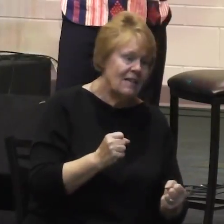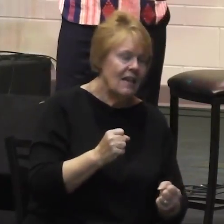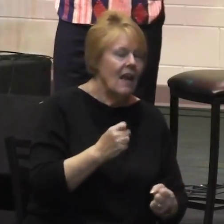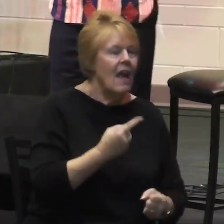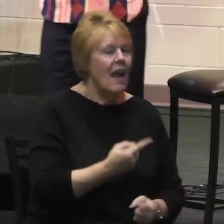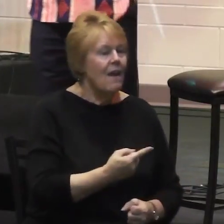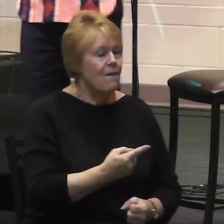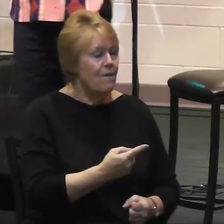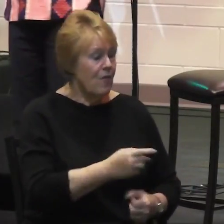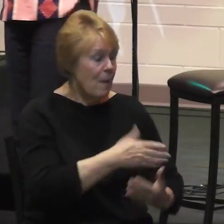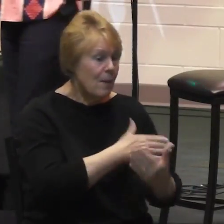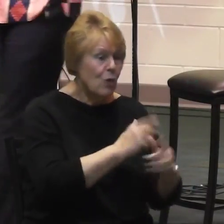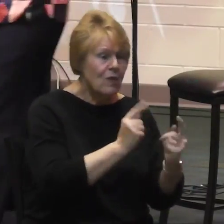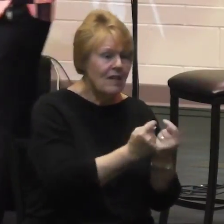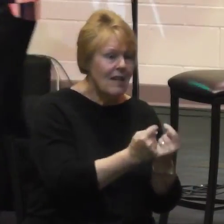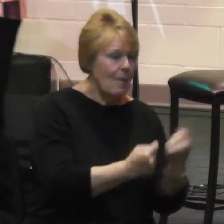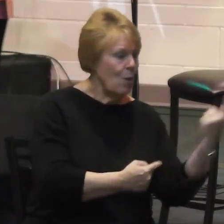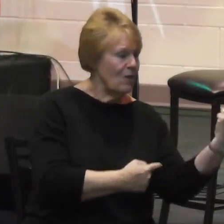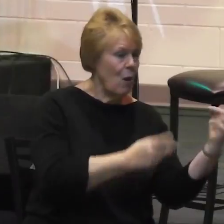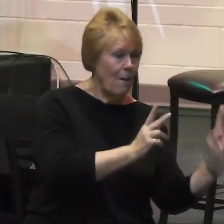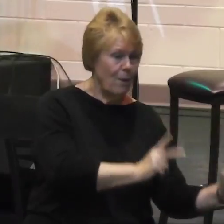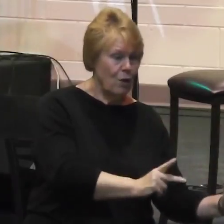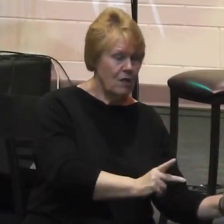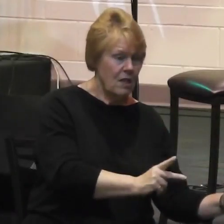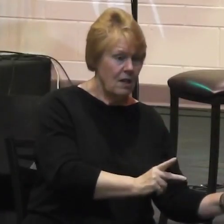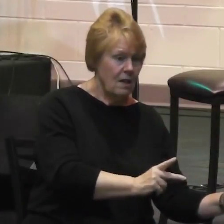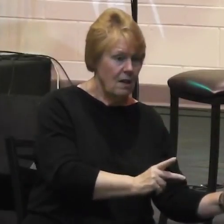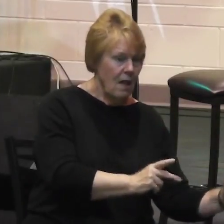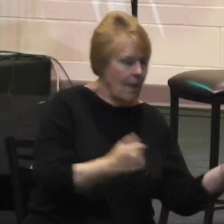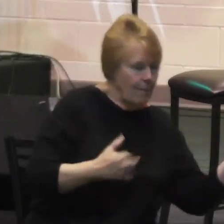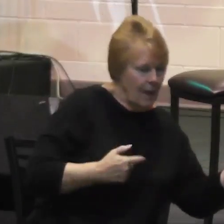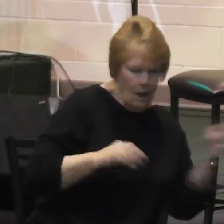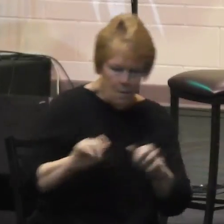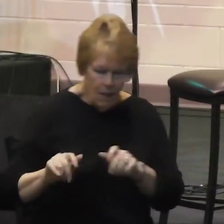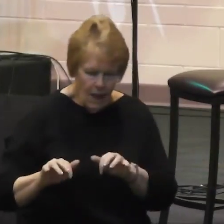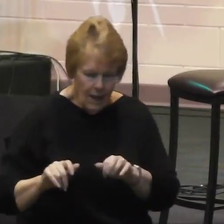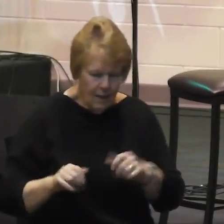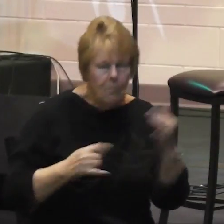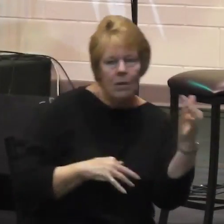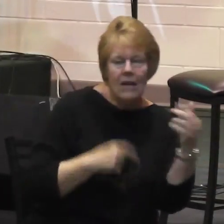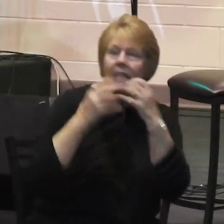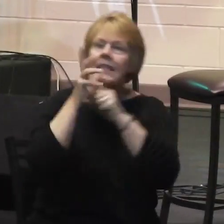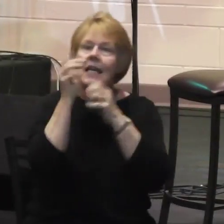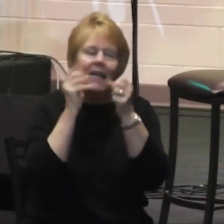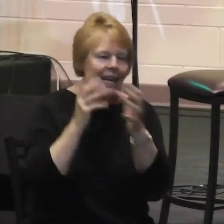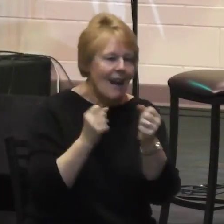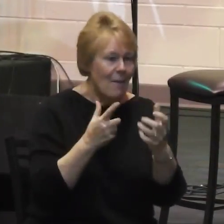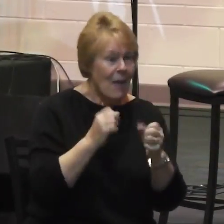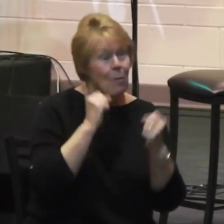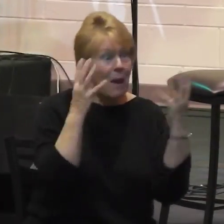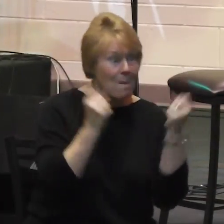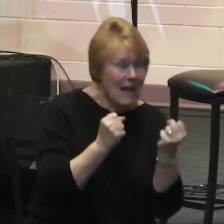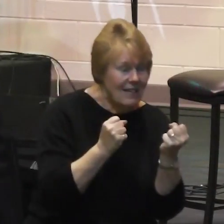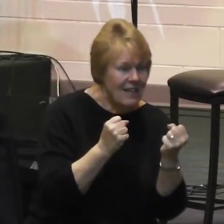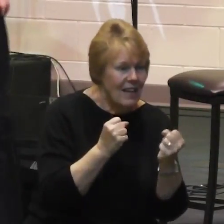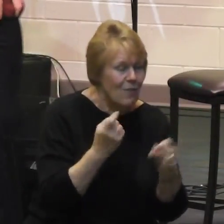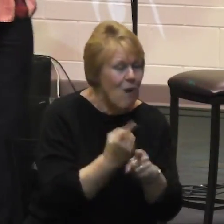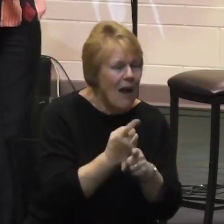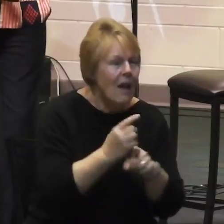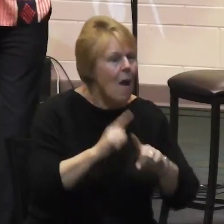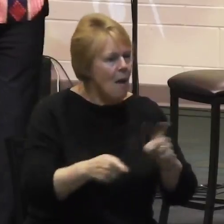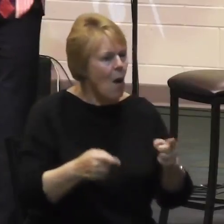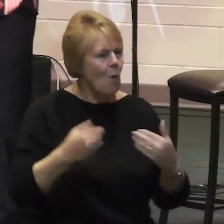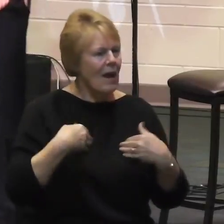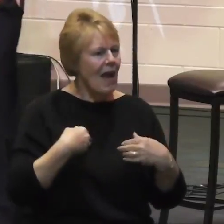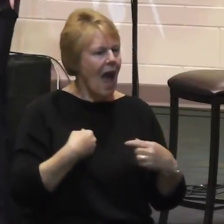all the instruments. Don't you think it would be amazing? But God has not made it that way. That we would have someone who plays a percussion